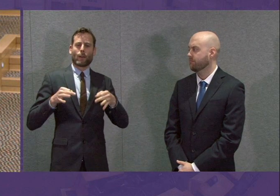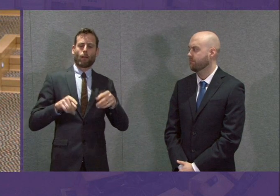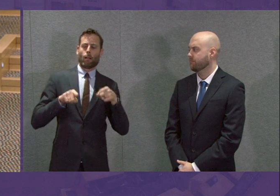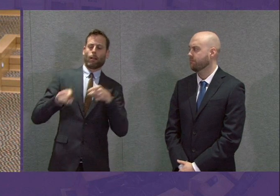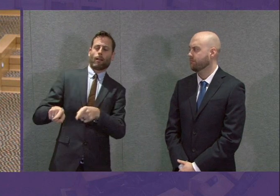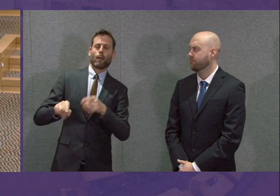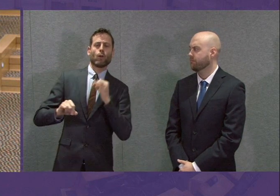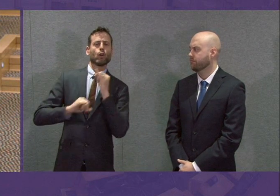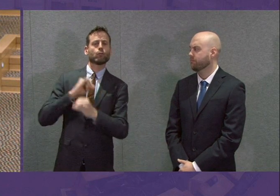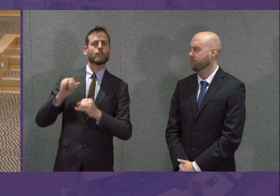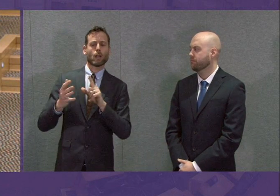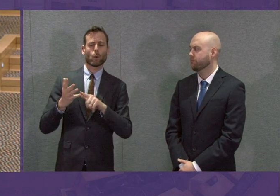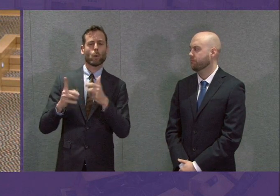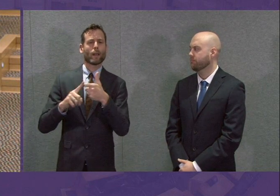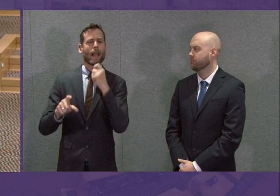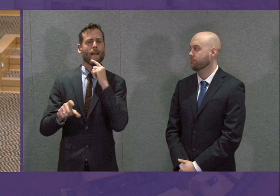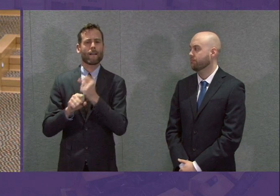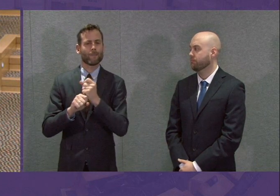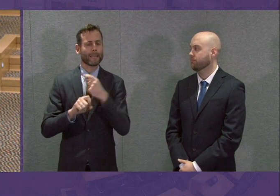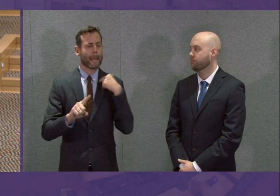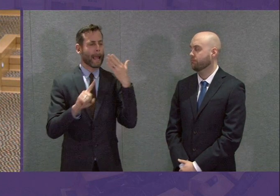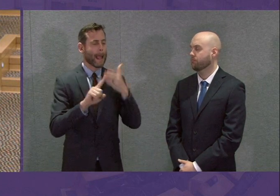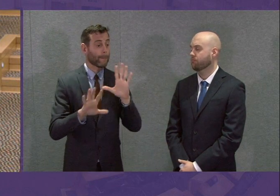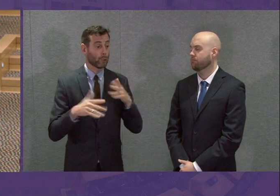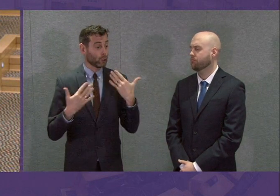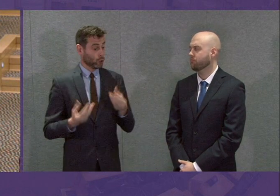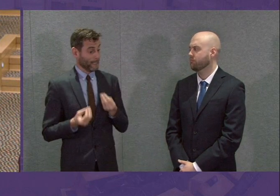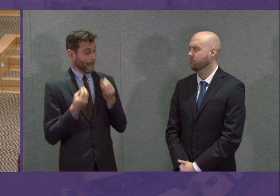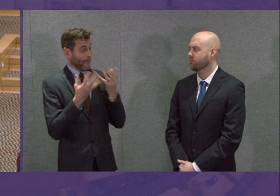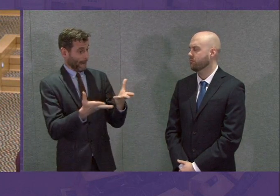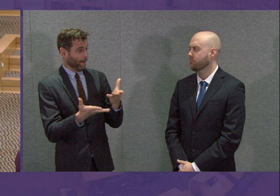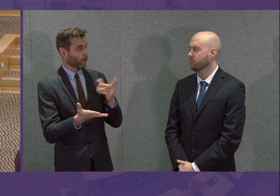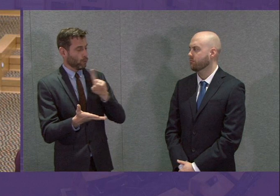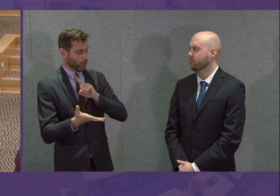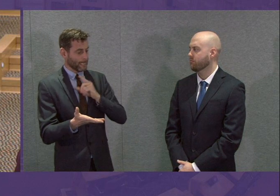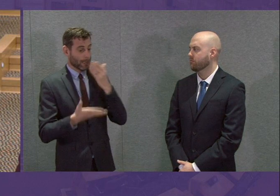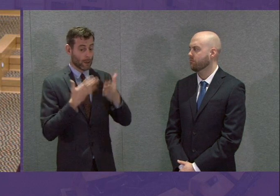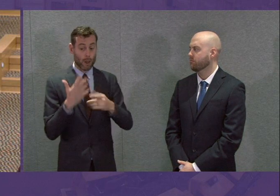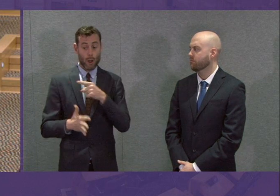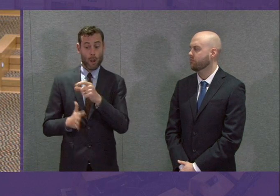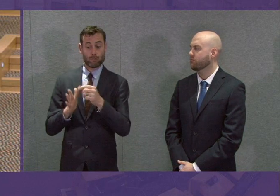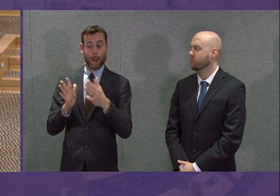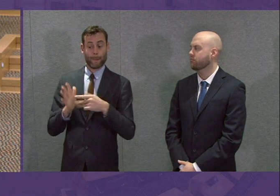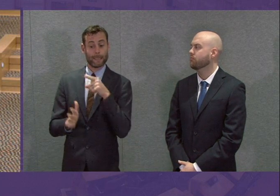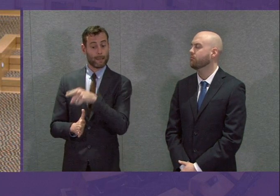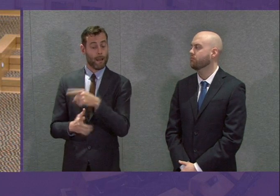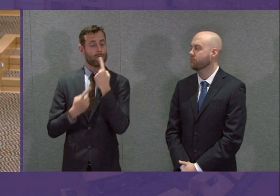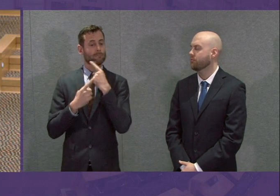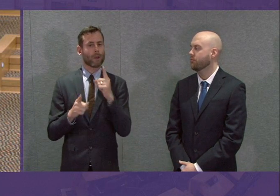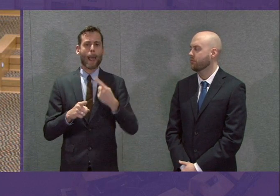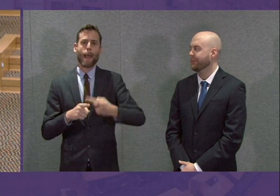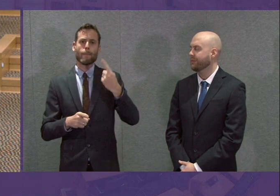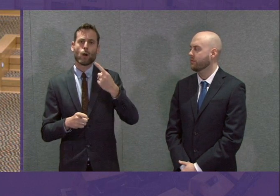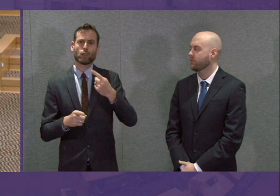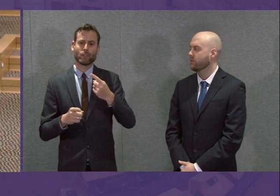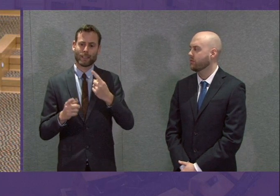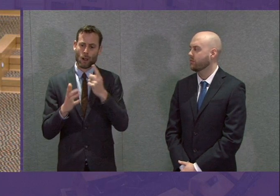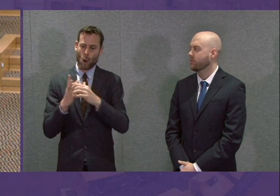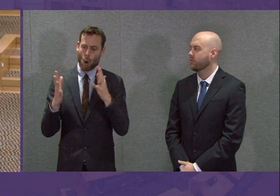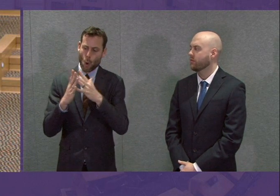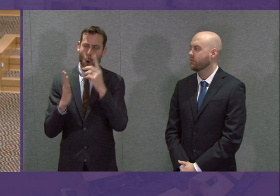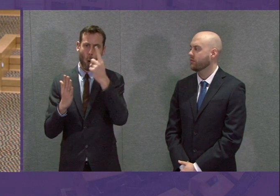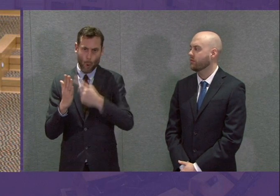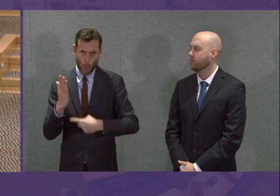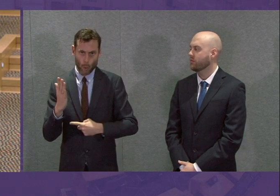intention. I'm just trying to give some context for what I'm saying. The Prime Minister set out yesterday emergency legislation so that landlords won't be able to start